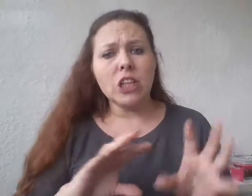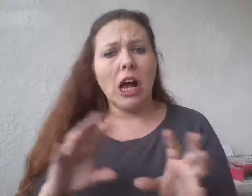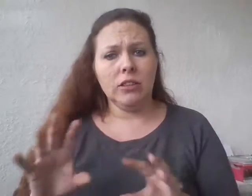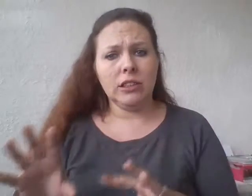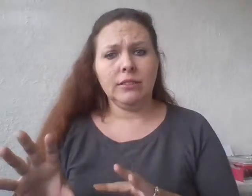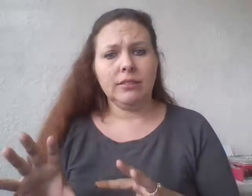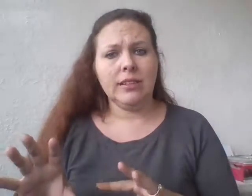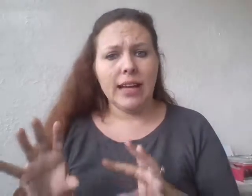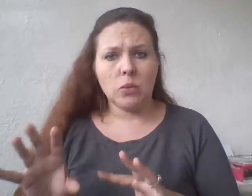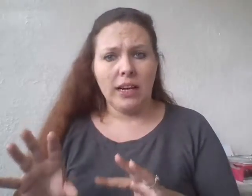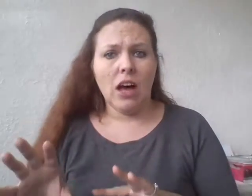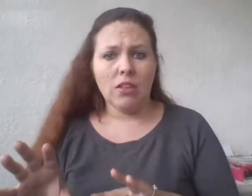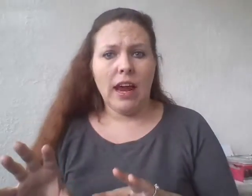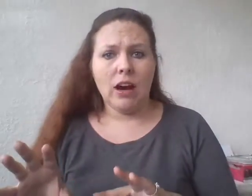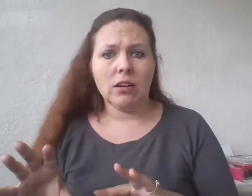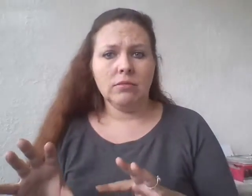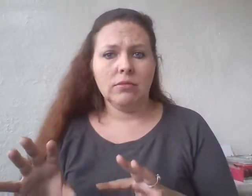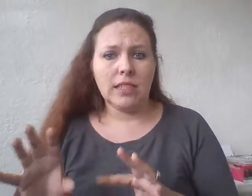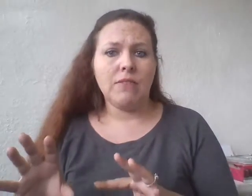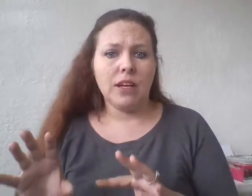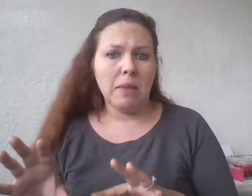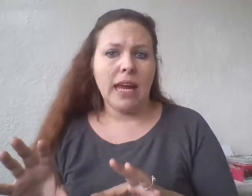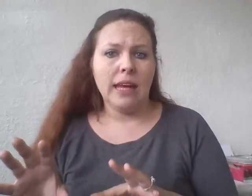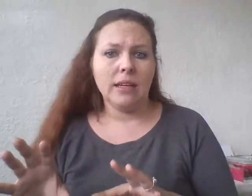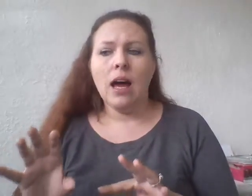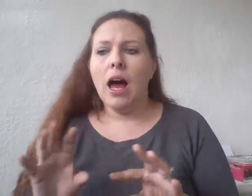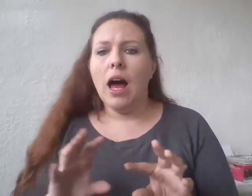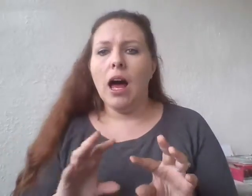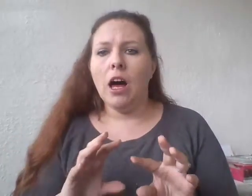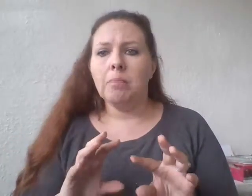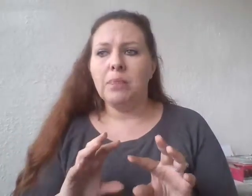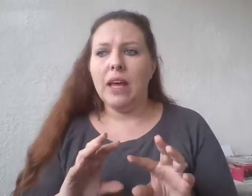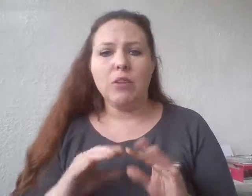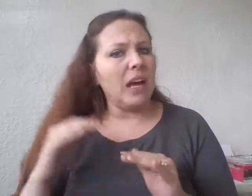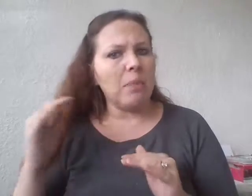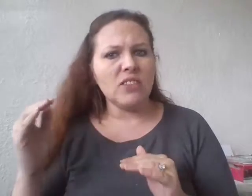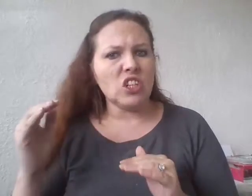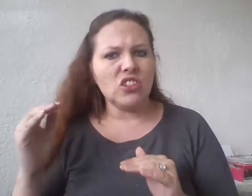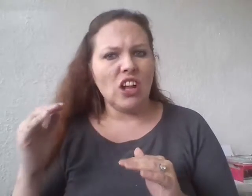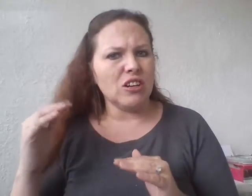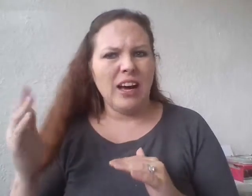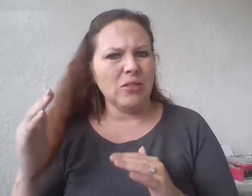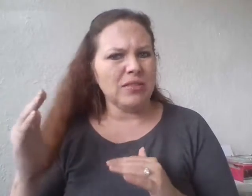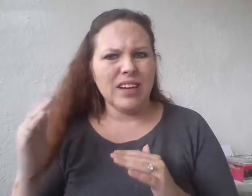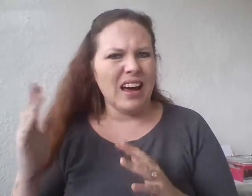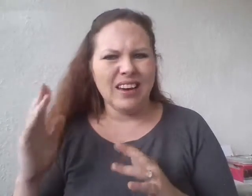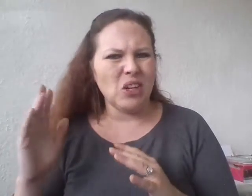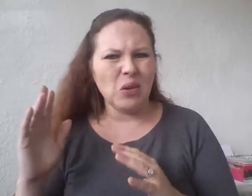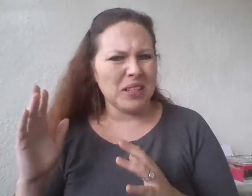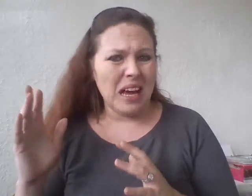child has a right to health care, state-funded Medicaid. If you make above a certain dollar amount, I don't know exactly